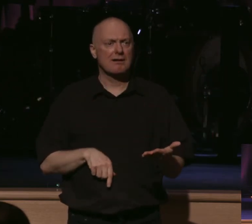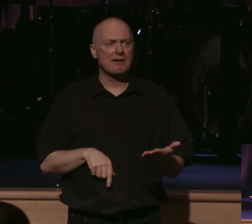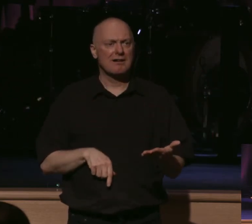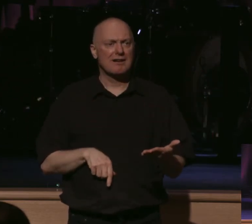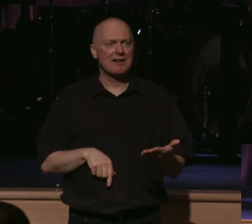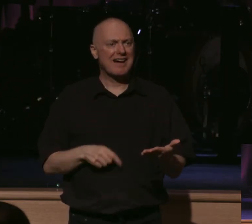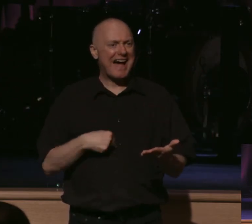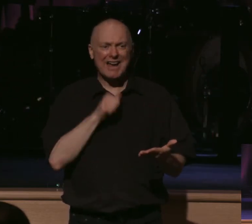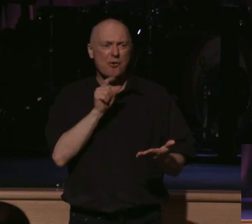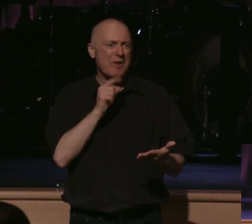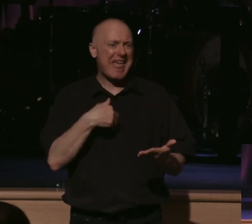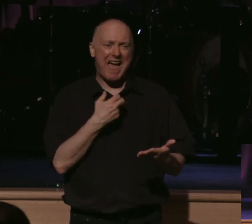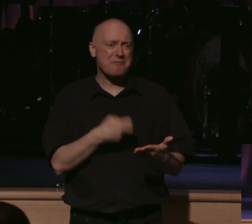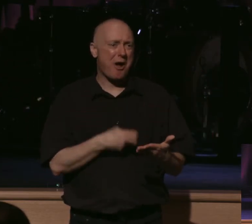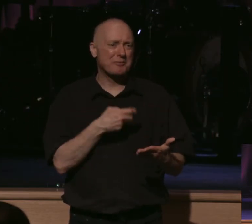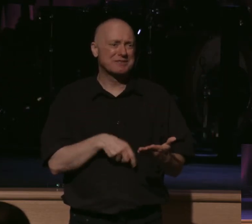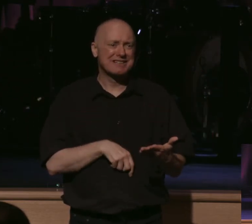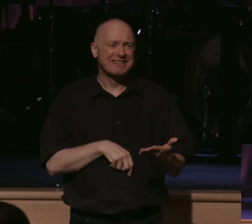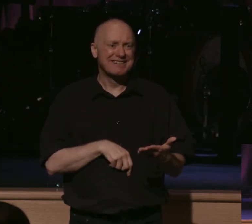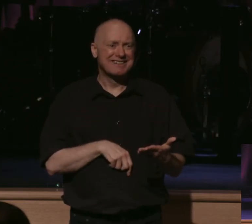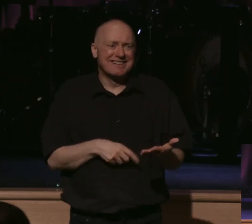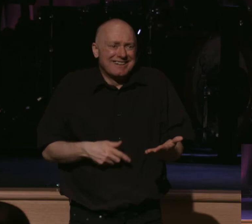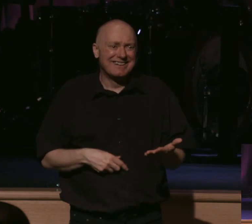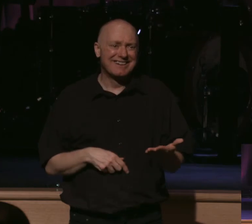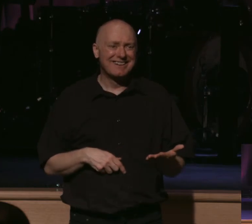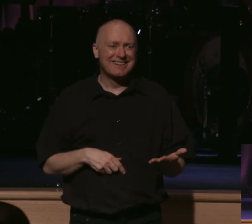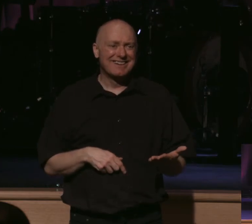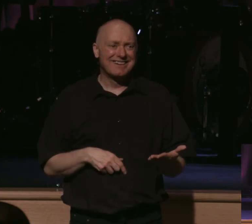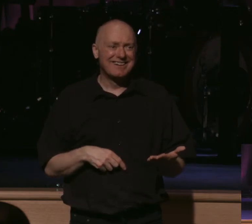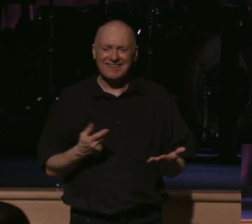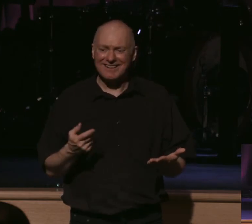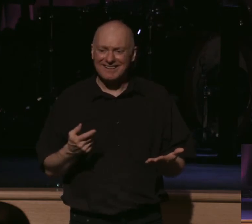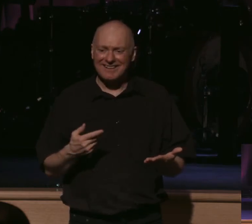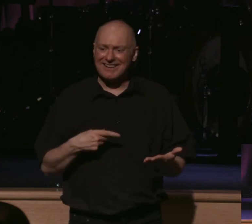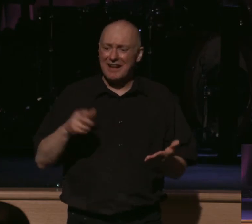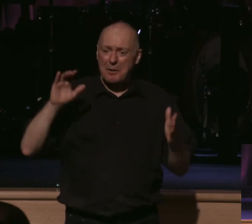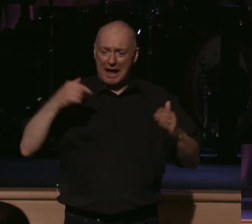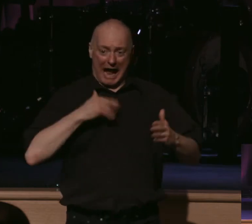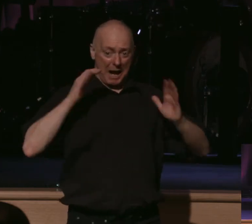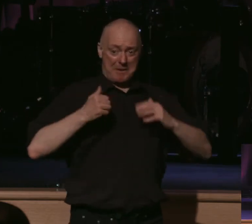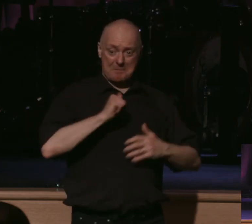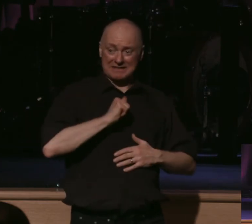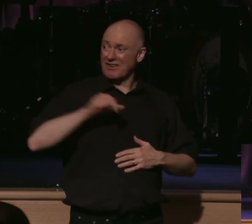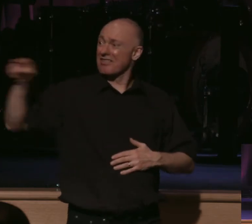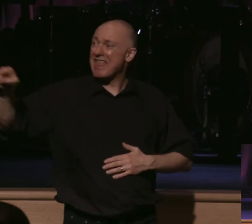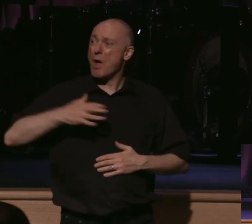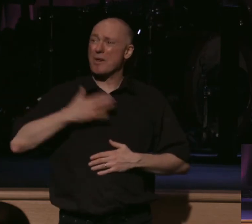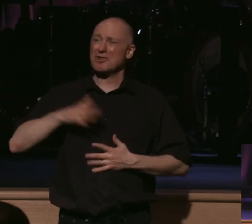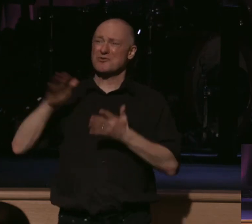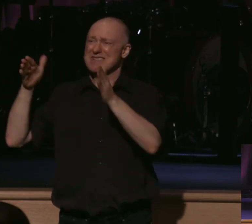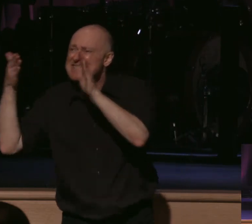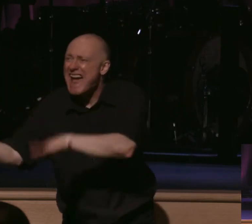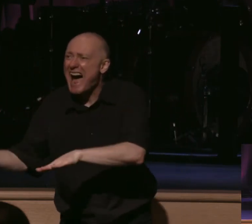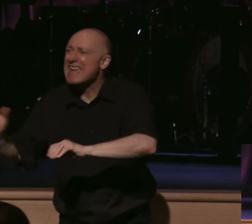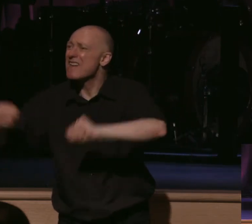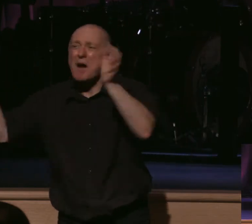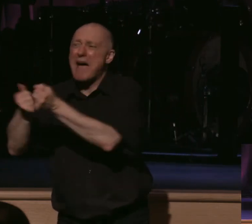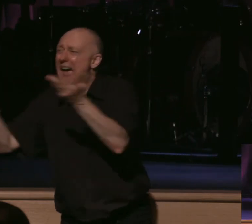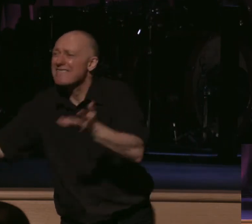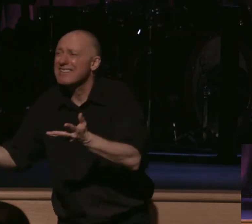really problems. I don't know if I've got a passion for Christ at all because these guys, man, they're